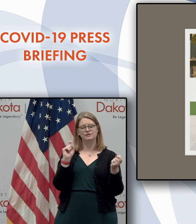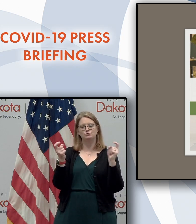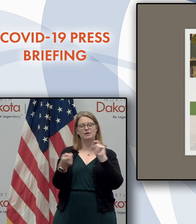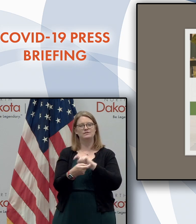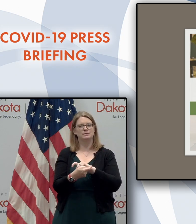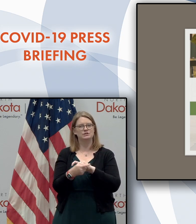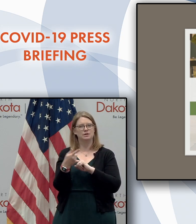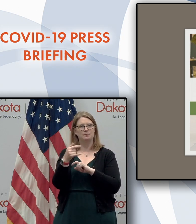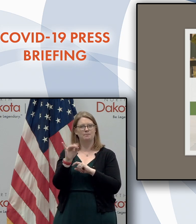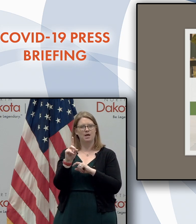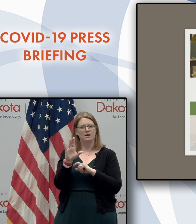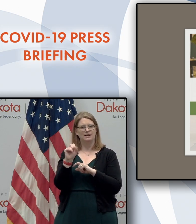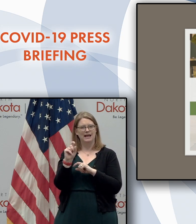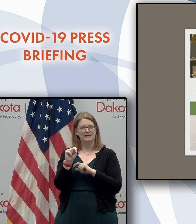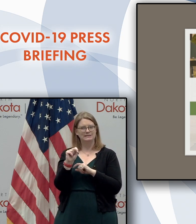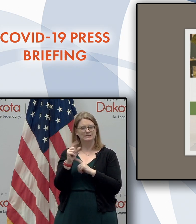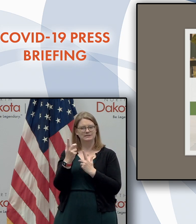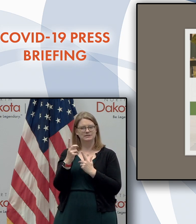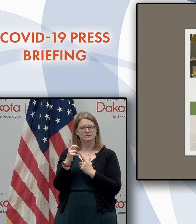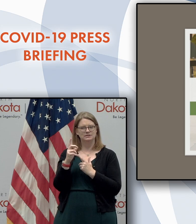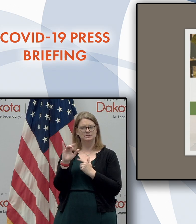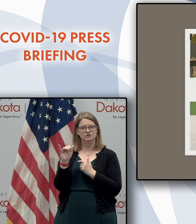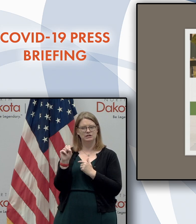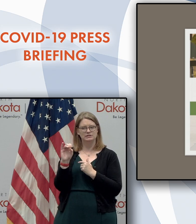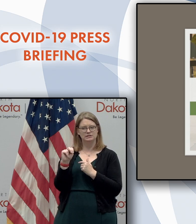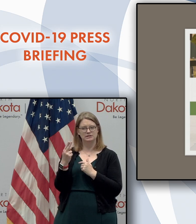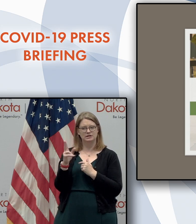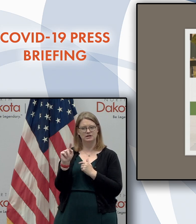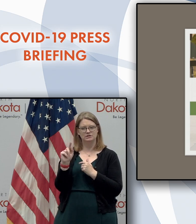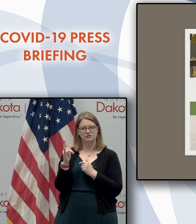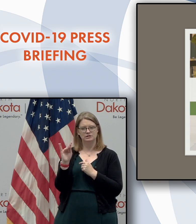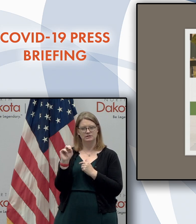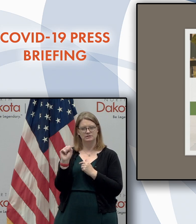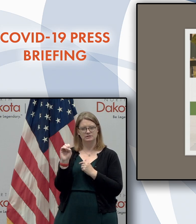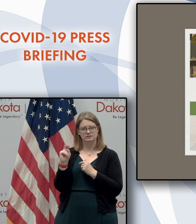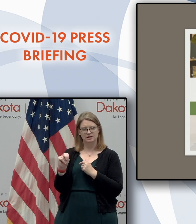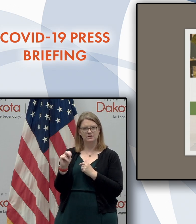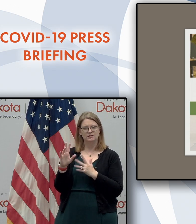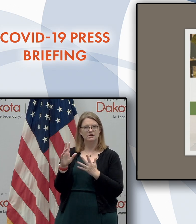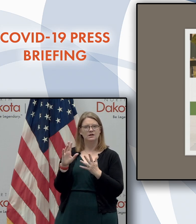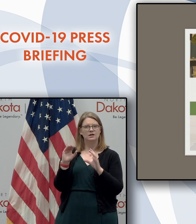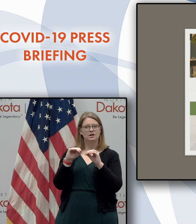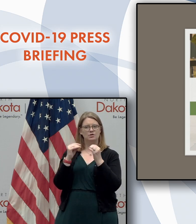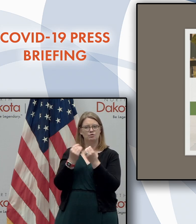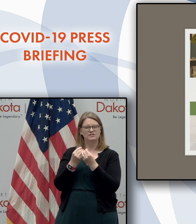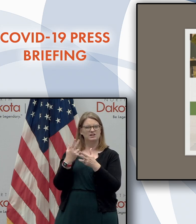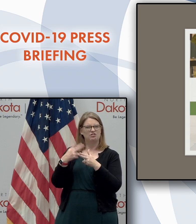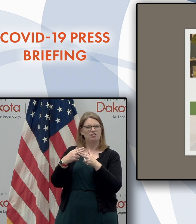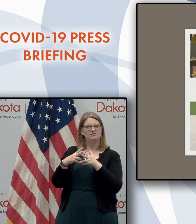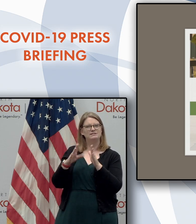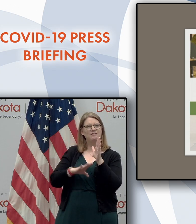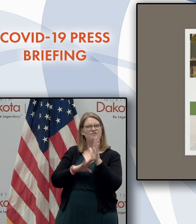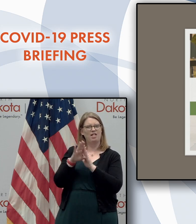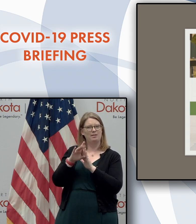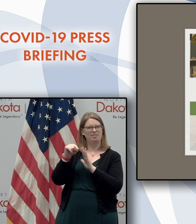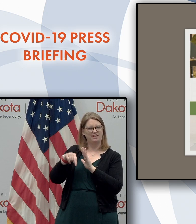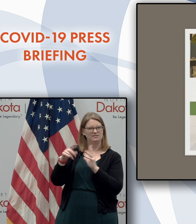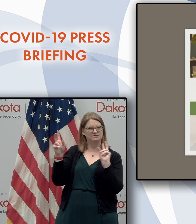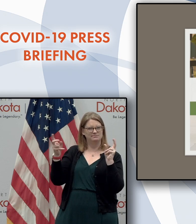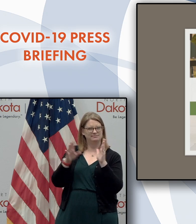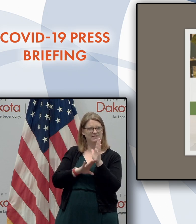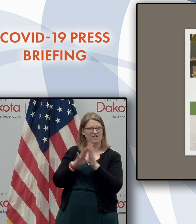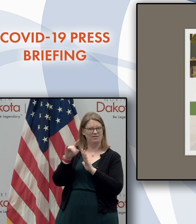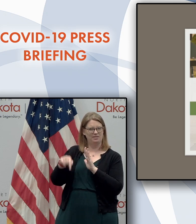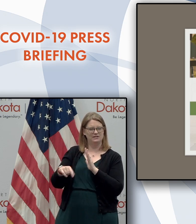veterans, Dennis Frazee and Jason Hutchinson, uh, from the organization called Develop This. Uh, we'll also have